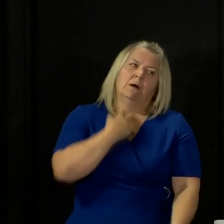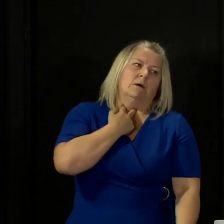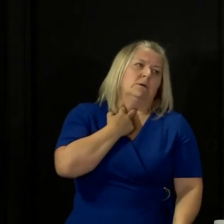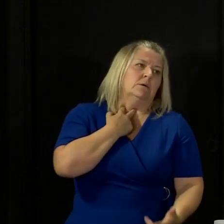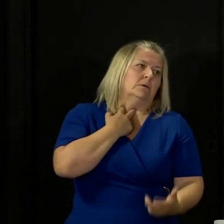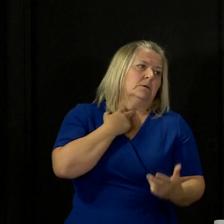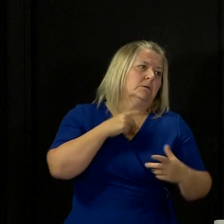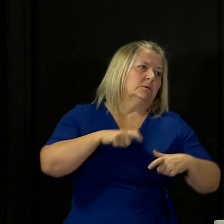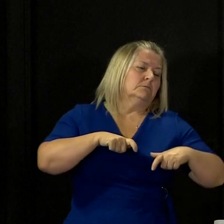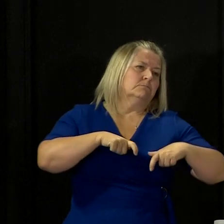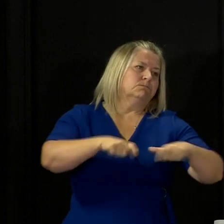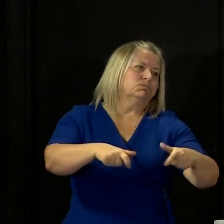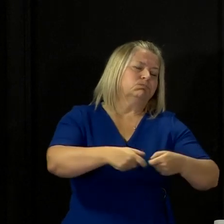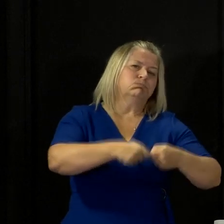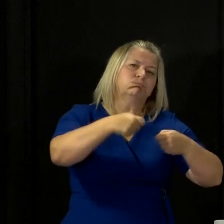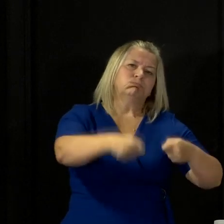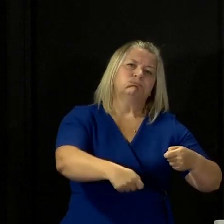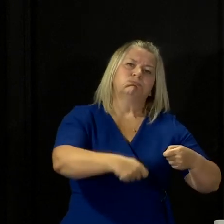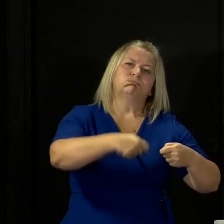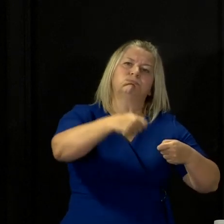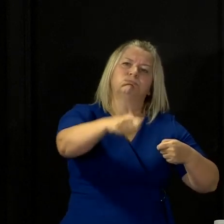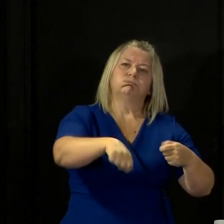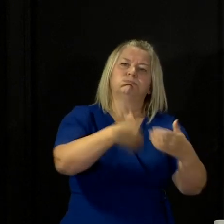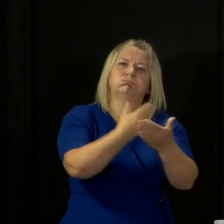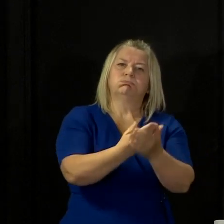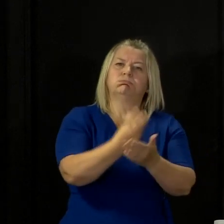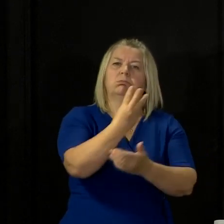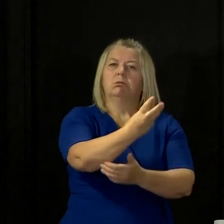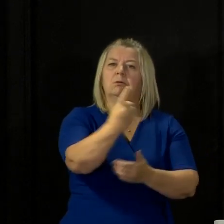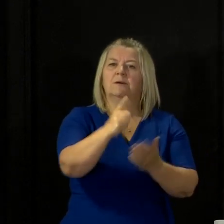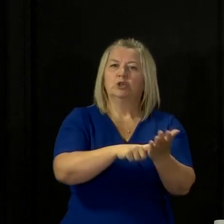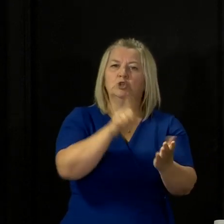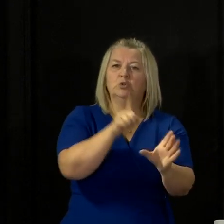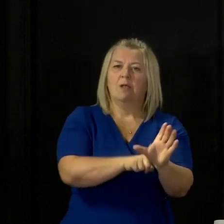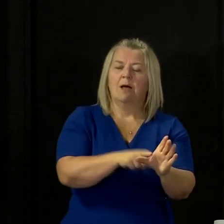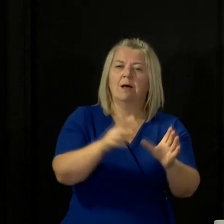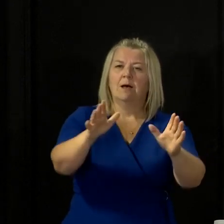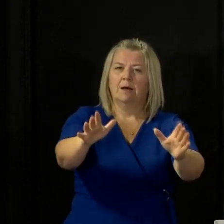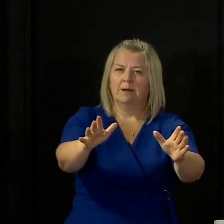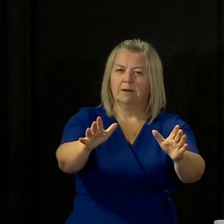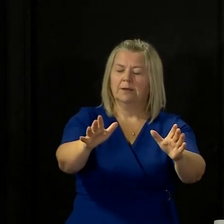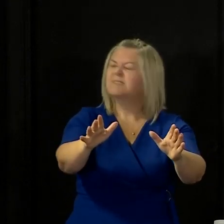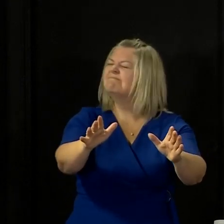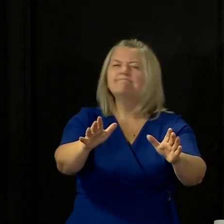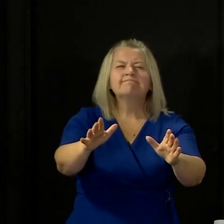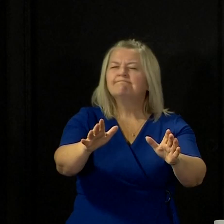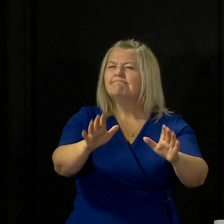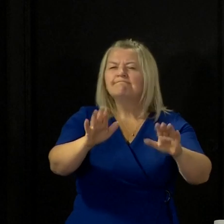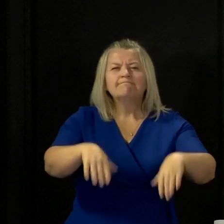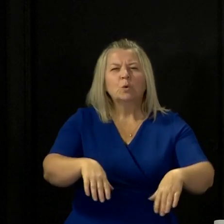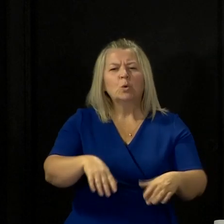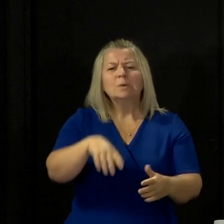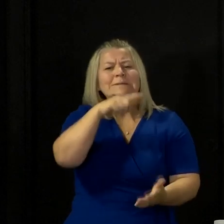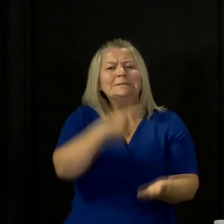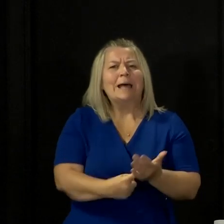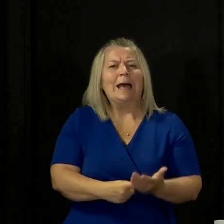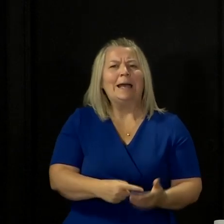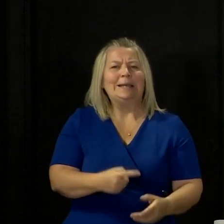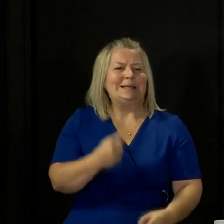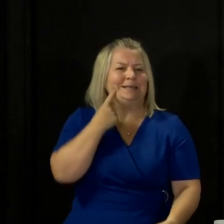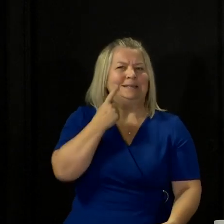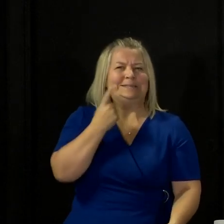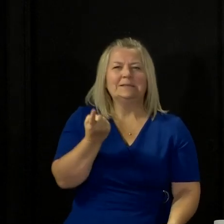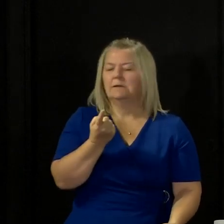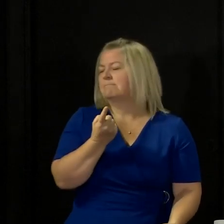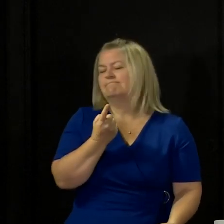for some time yet. I want to assure you, though, that this is not a decision we take lightly. It's one that weighs